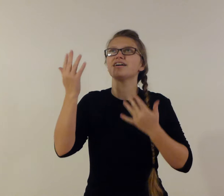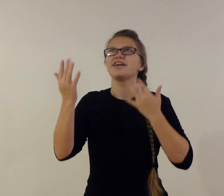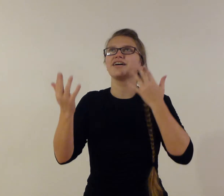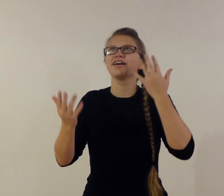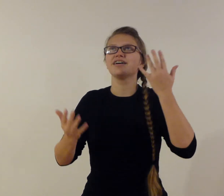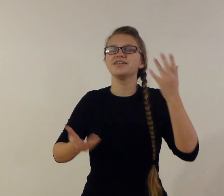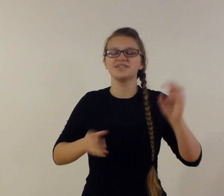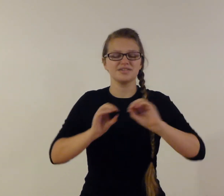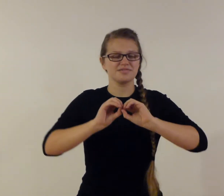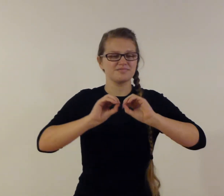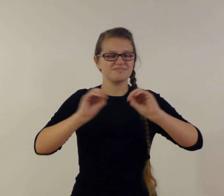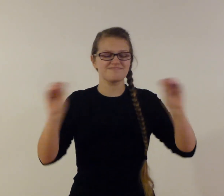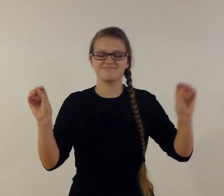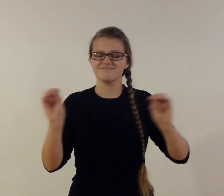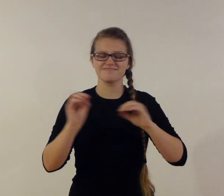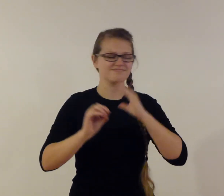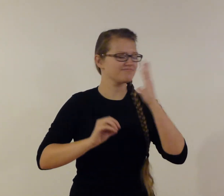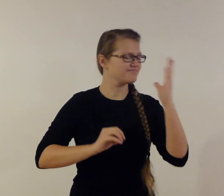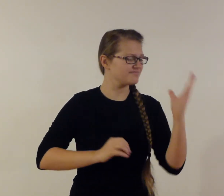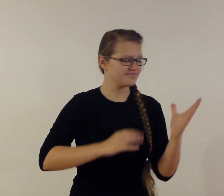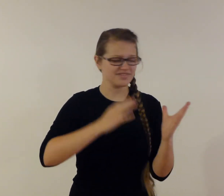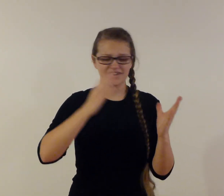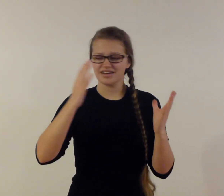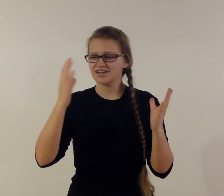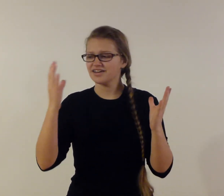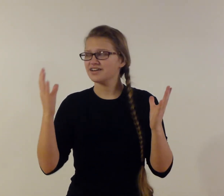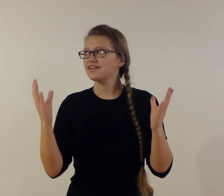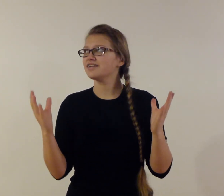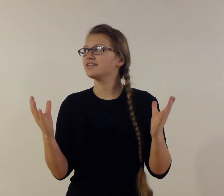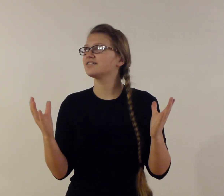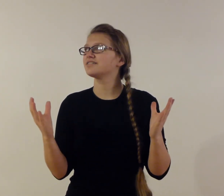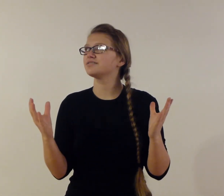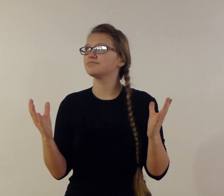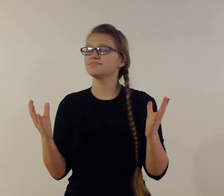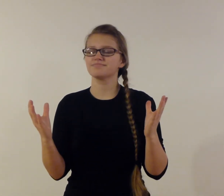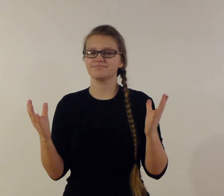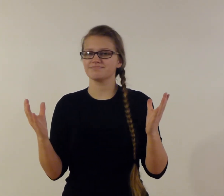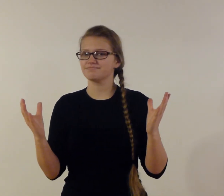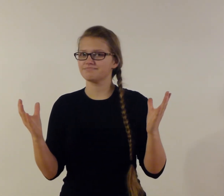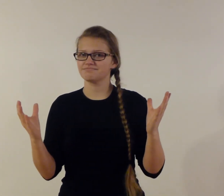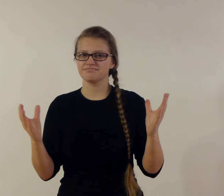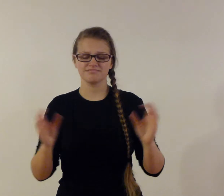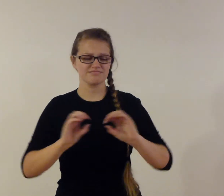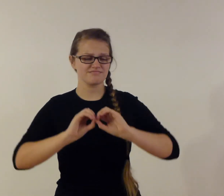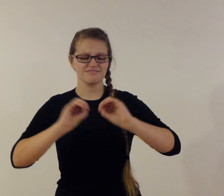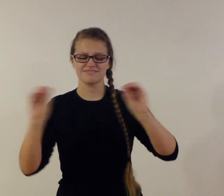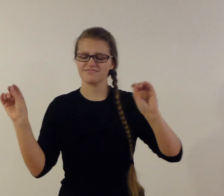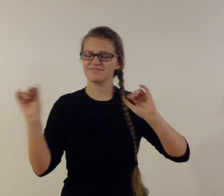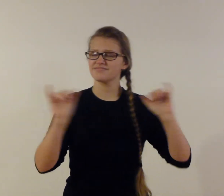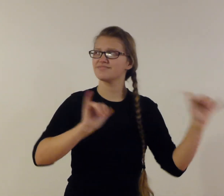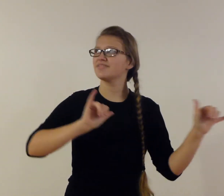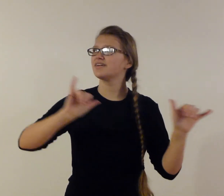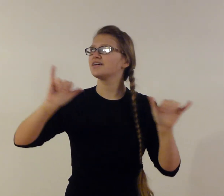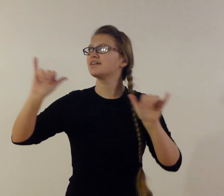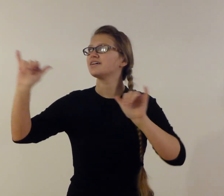rise There's no one like you None like